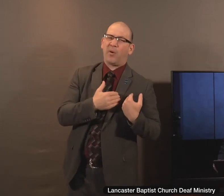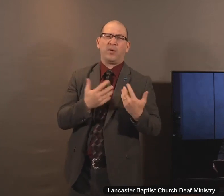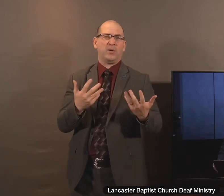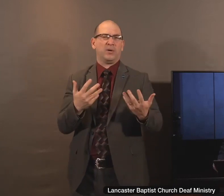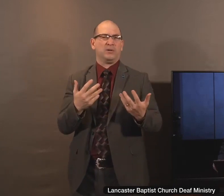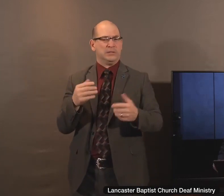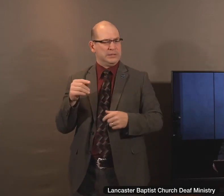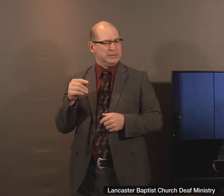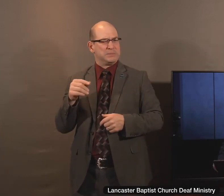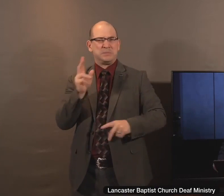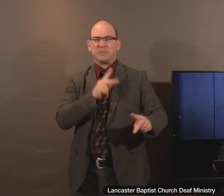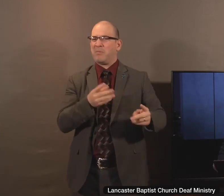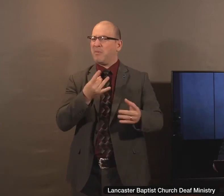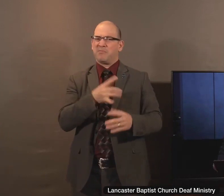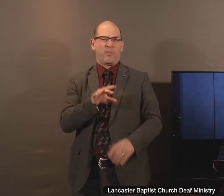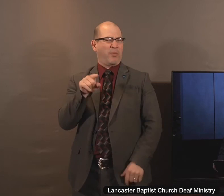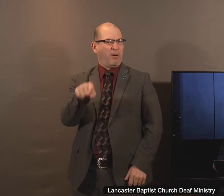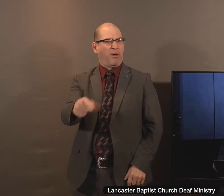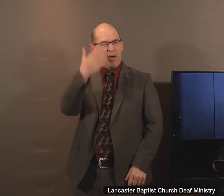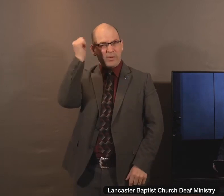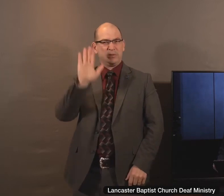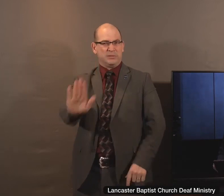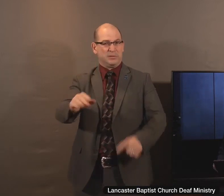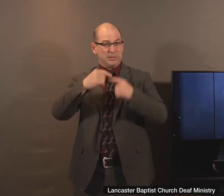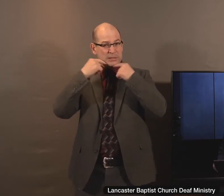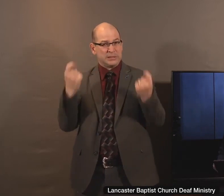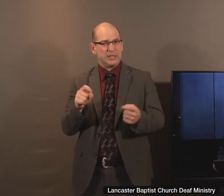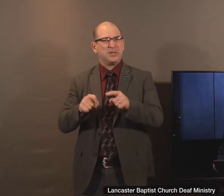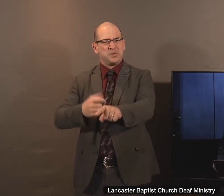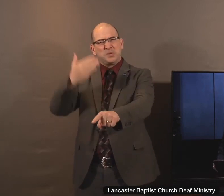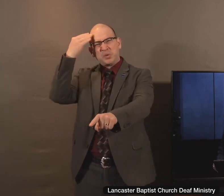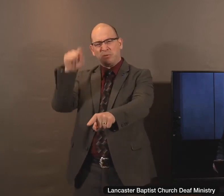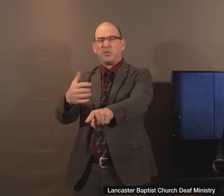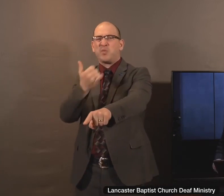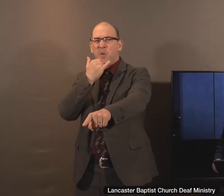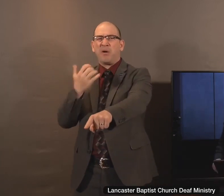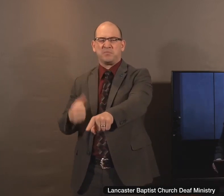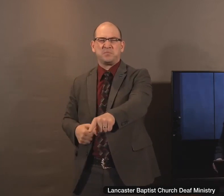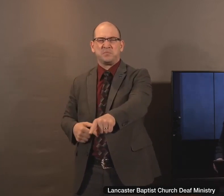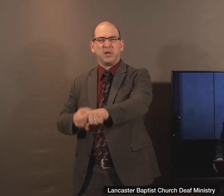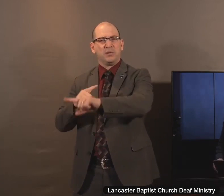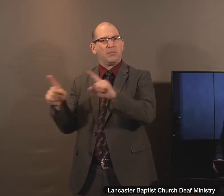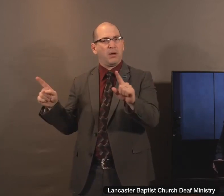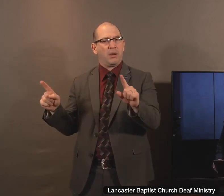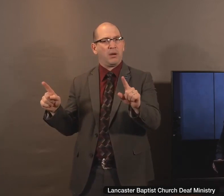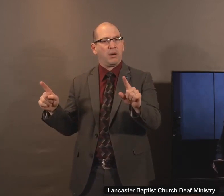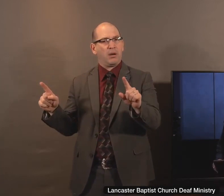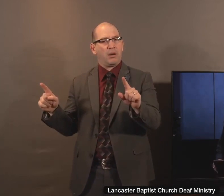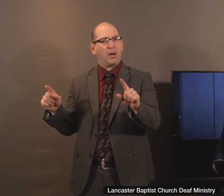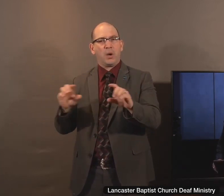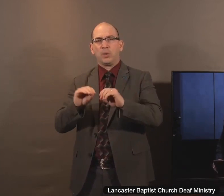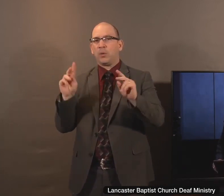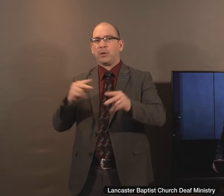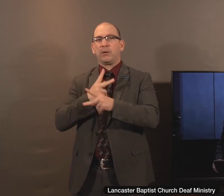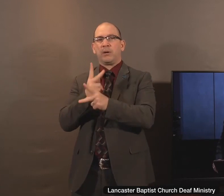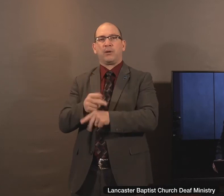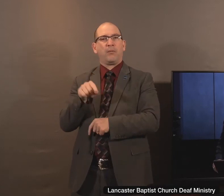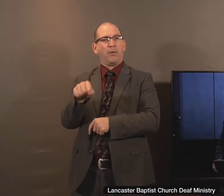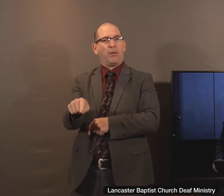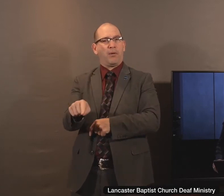not appreciated. She knew that she had her shortcomings. And yet, no one cared for her soul except the Lord Jesus